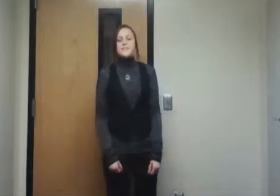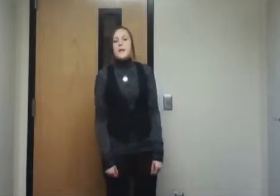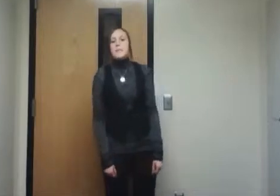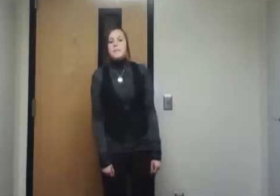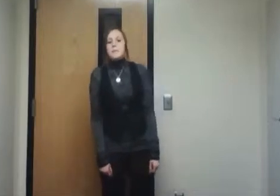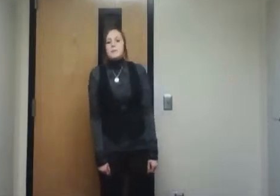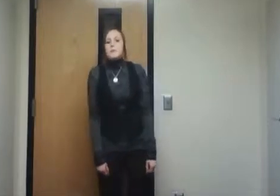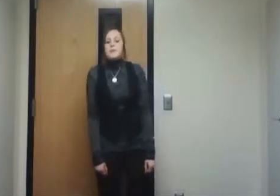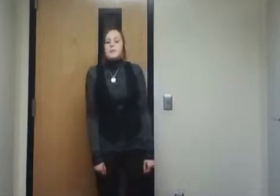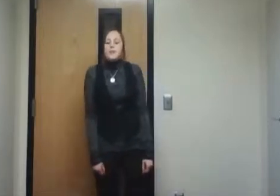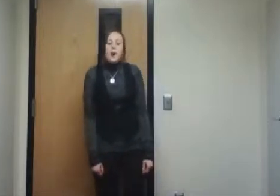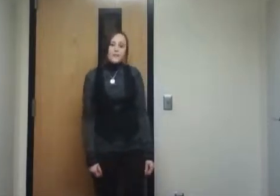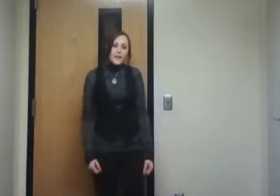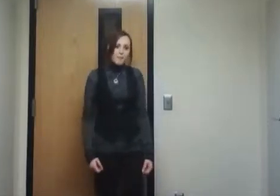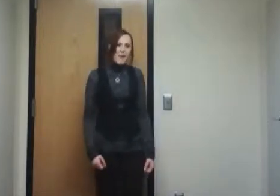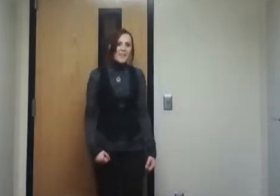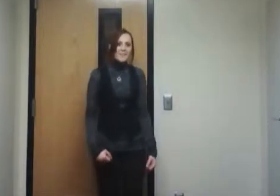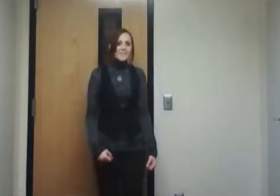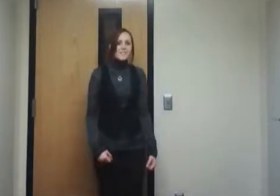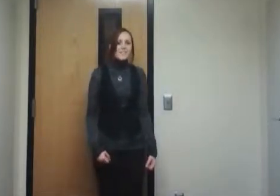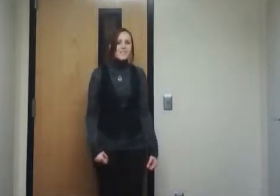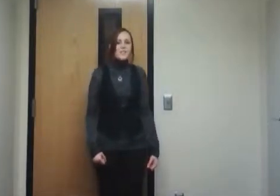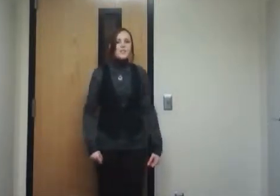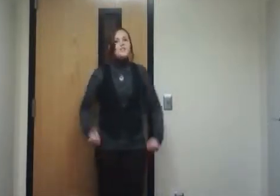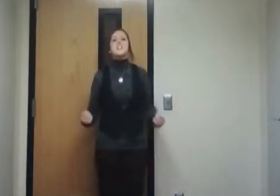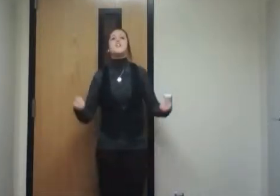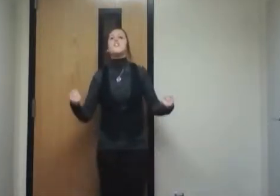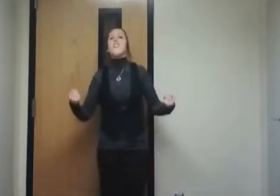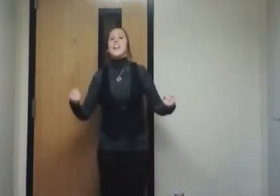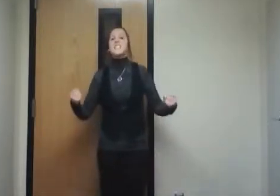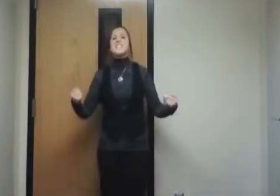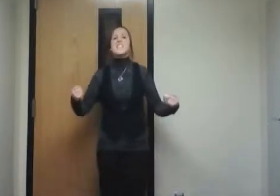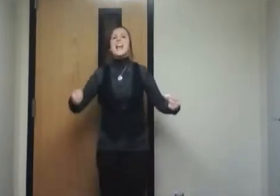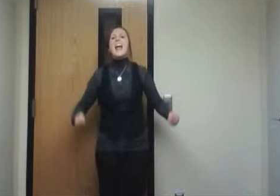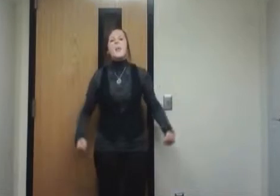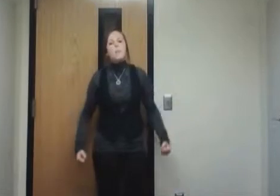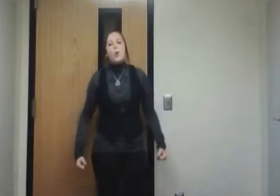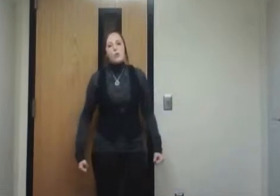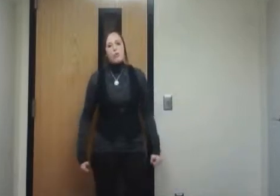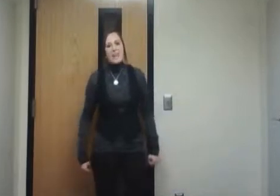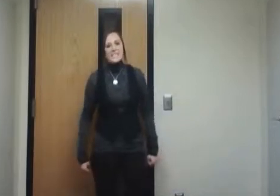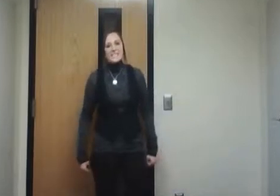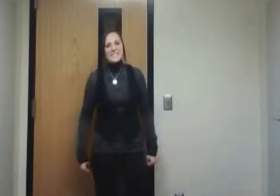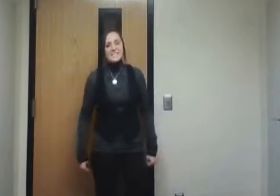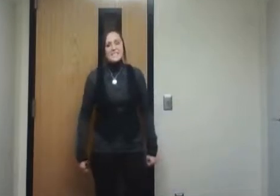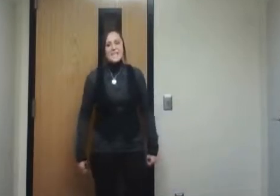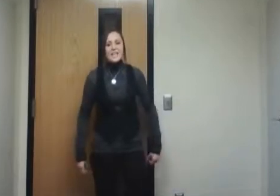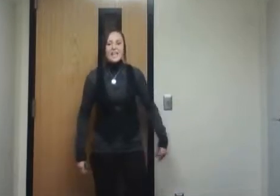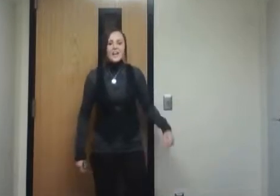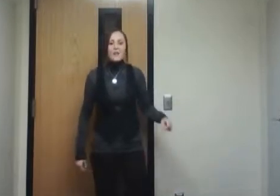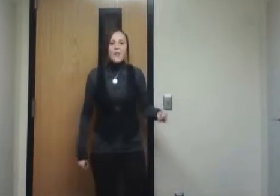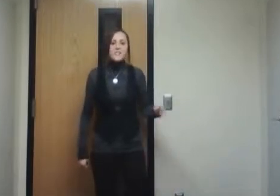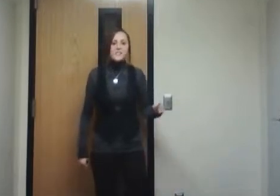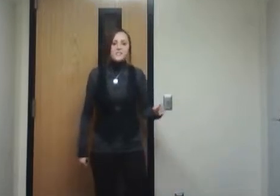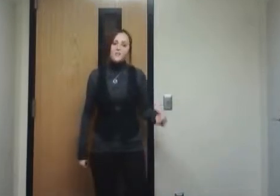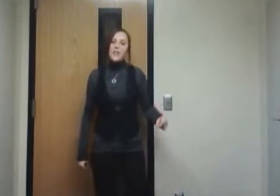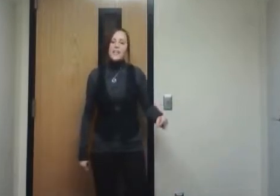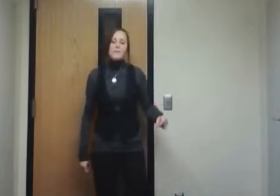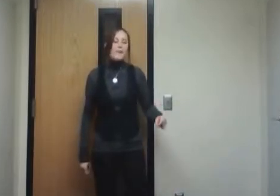Some people are like pennies. Two-faced and worthless. Now that's funny, but